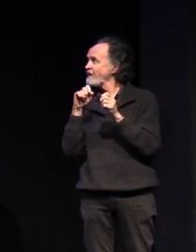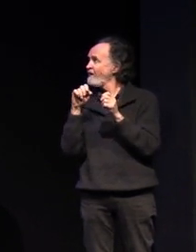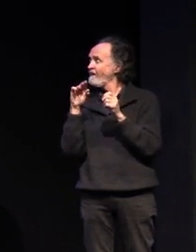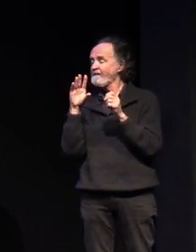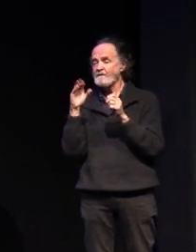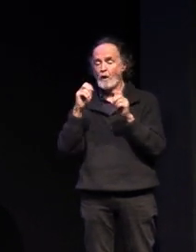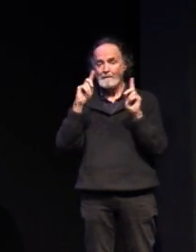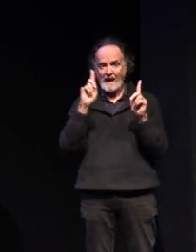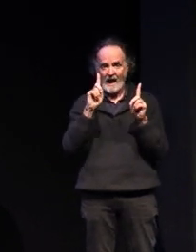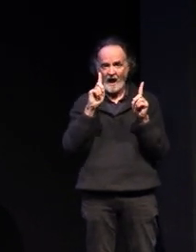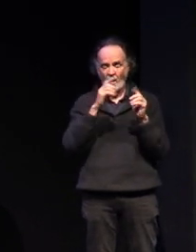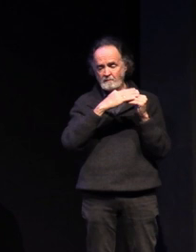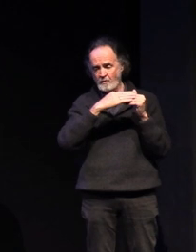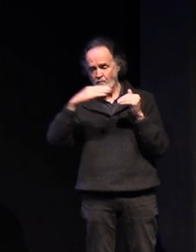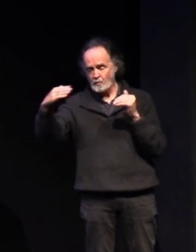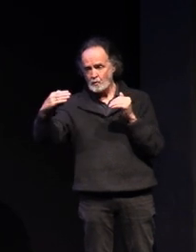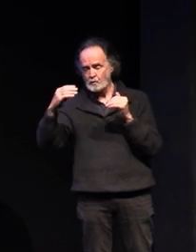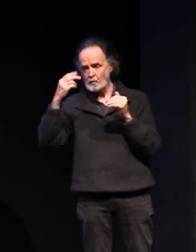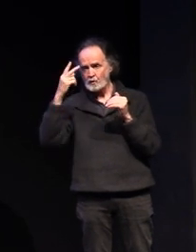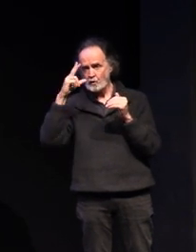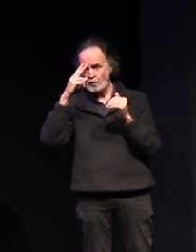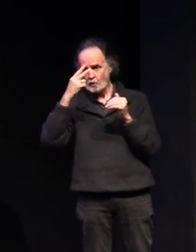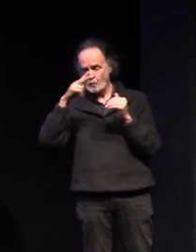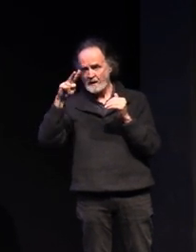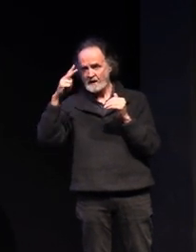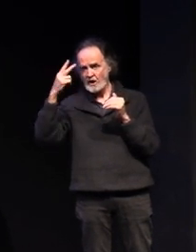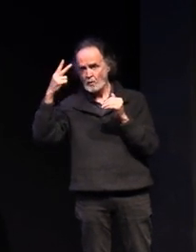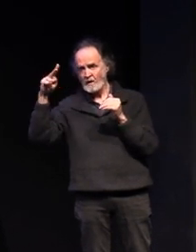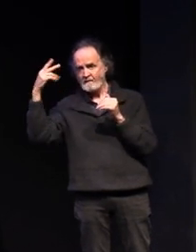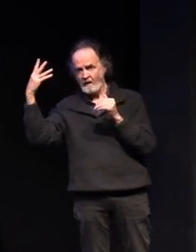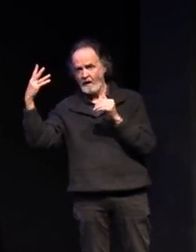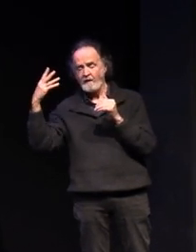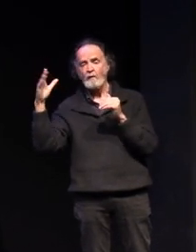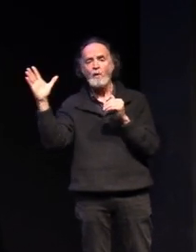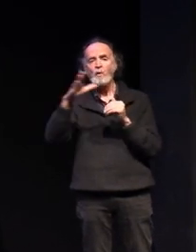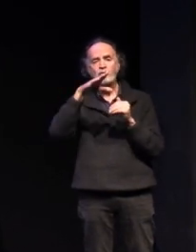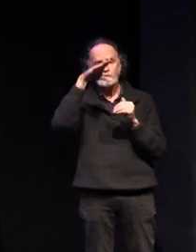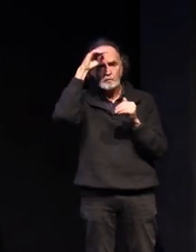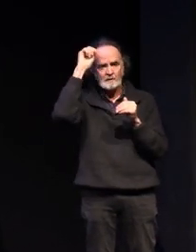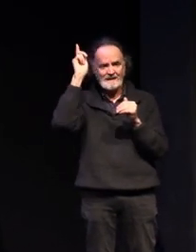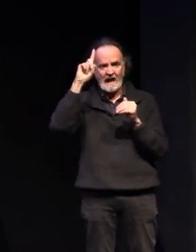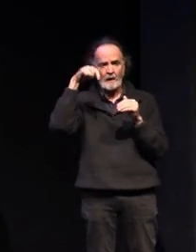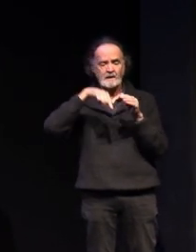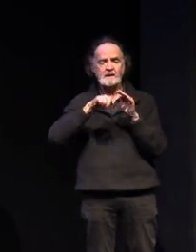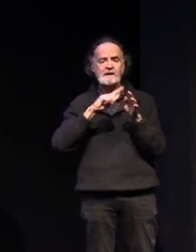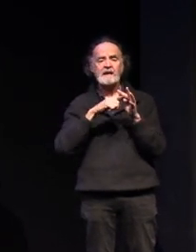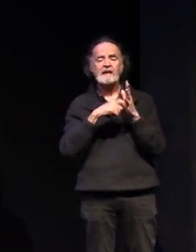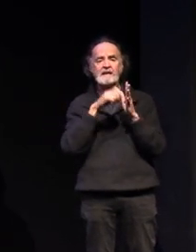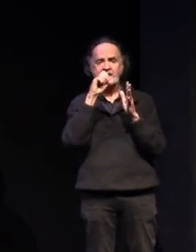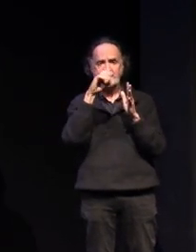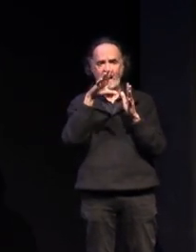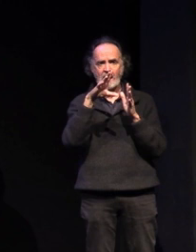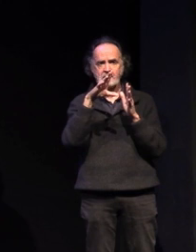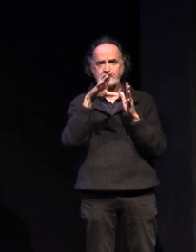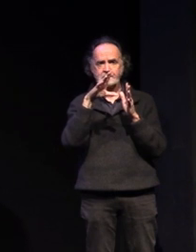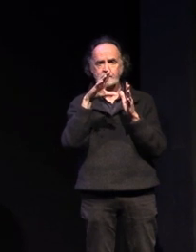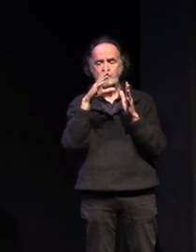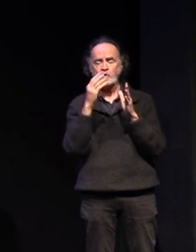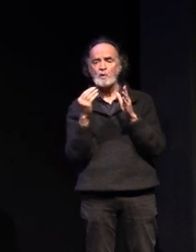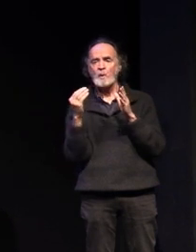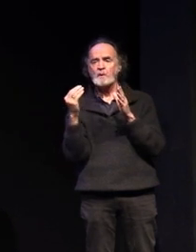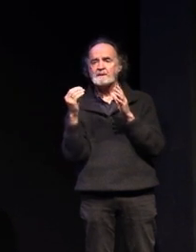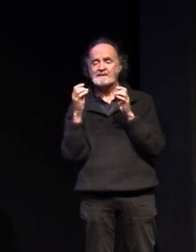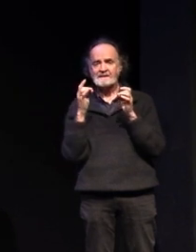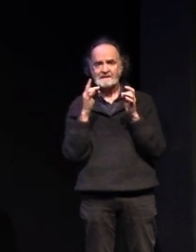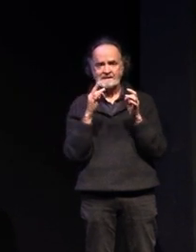2025 so for all of you in year 10 at the moment the entry into benigo senior and the